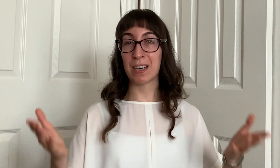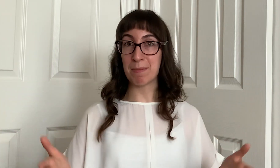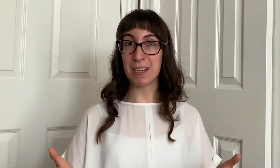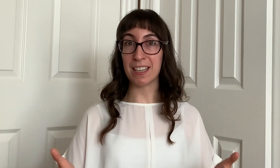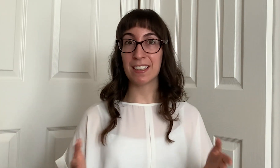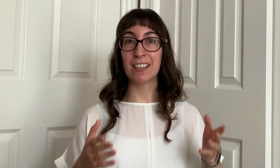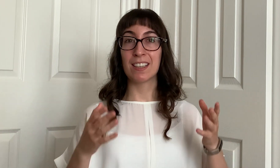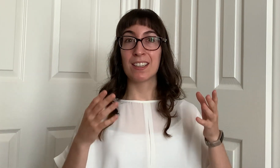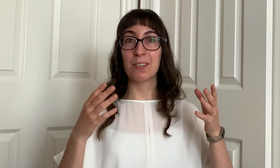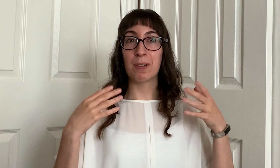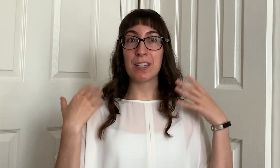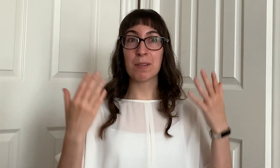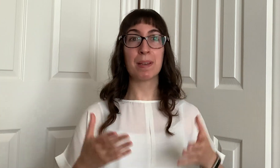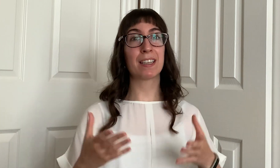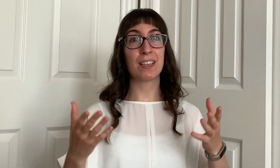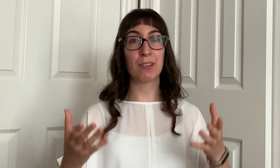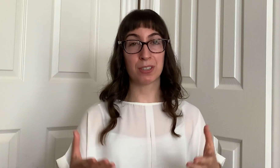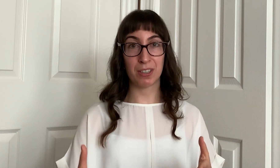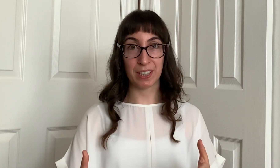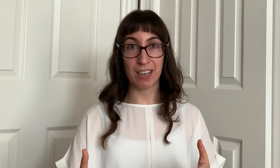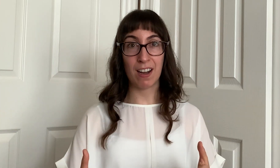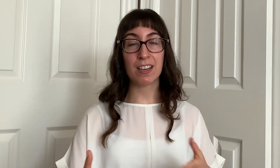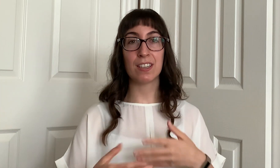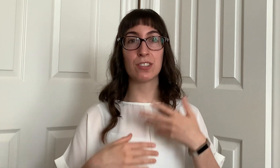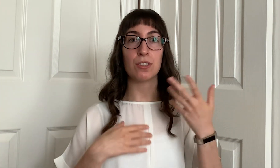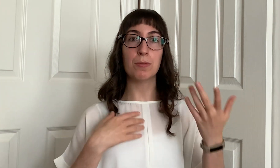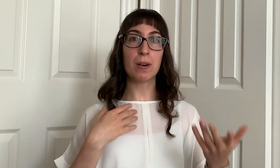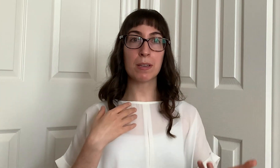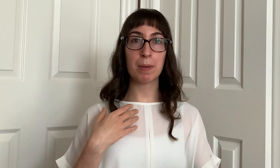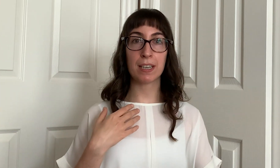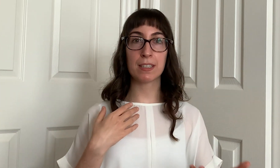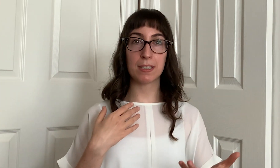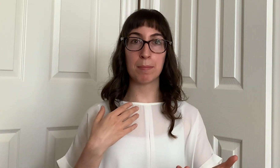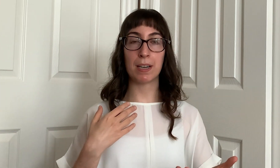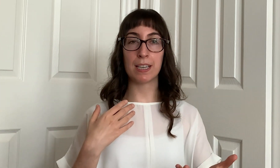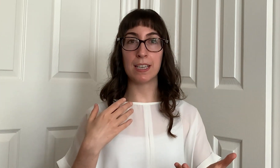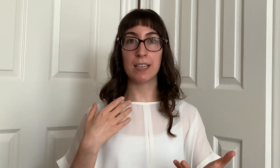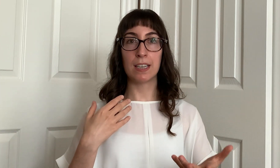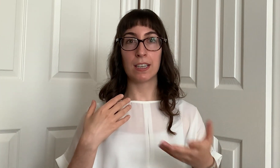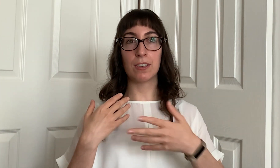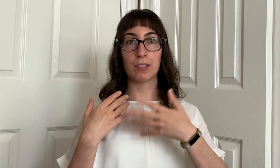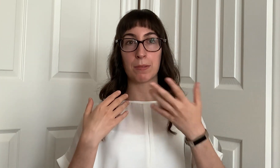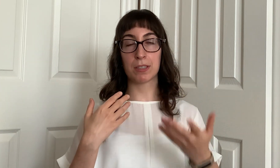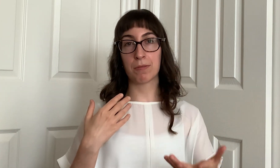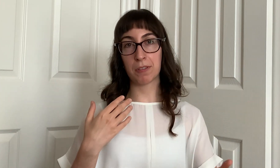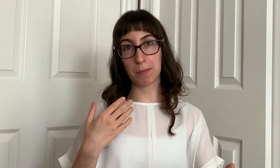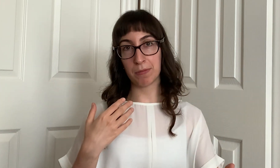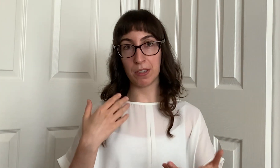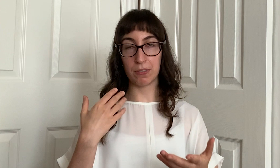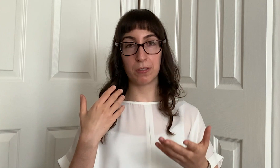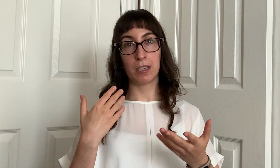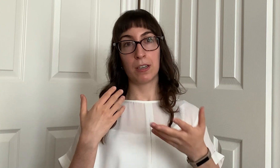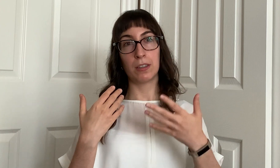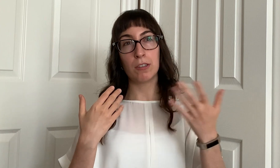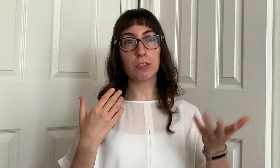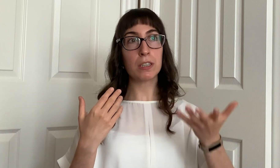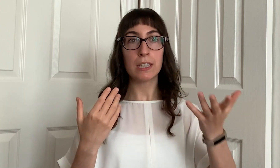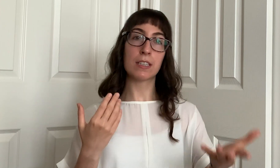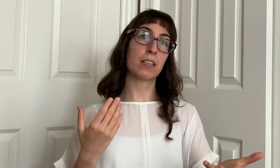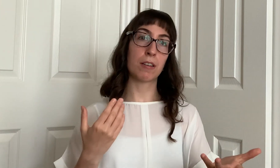is what i mean when you're picking your target audience you want to pick somebody you know that was a form of you usually they